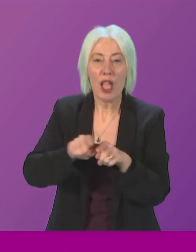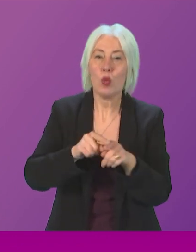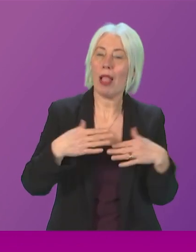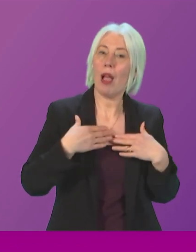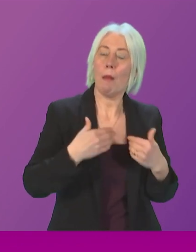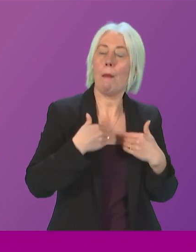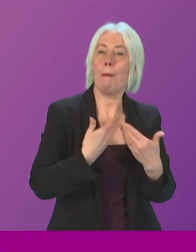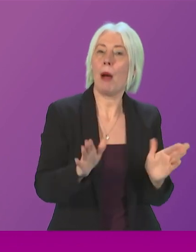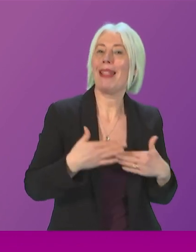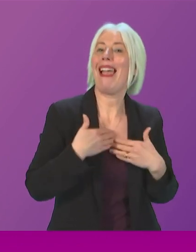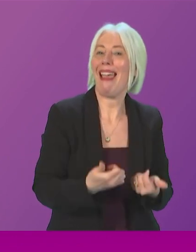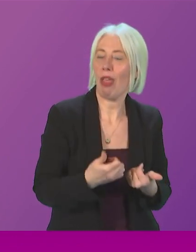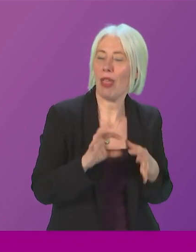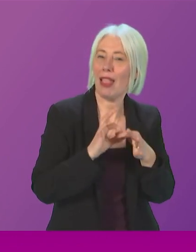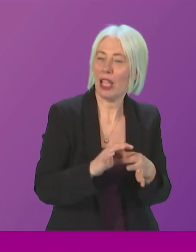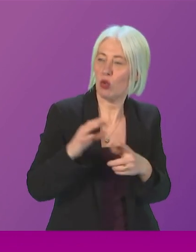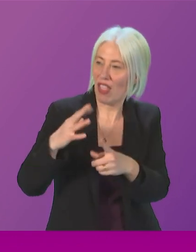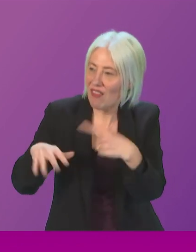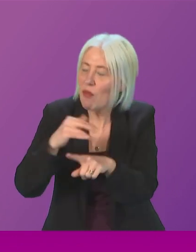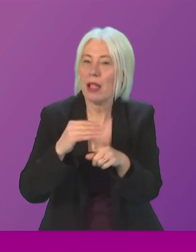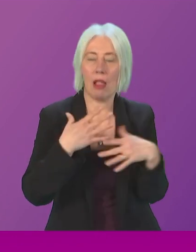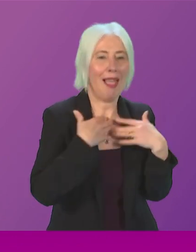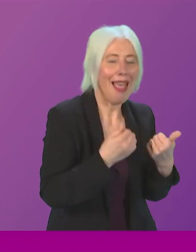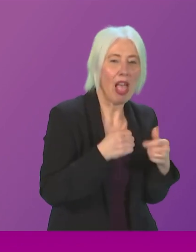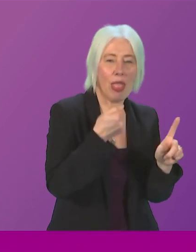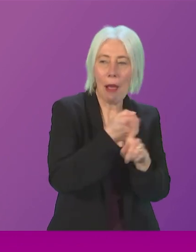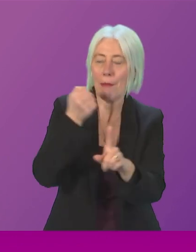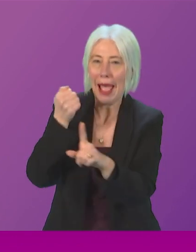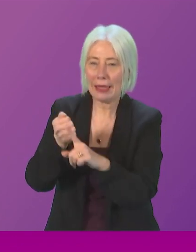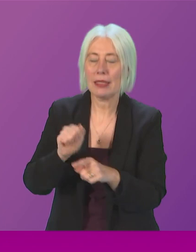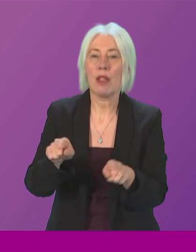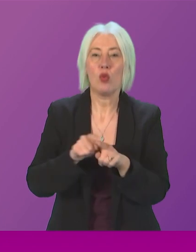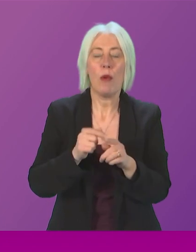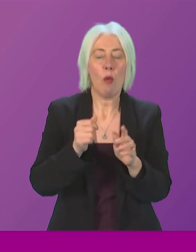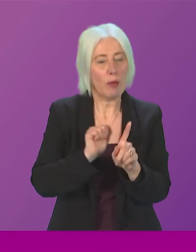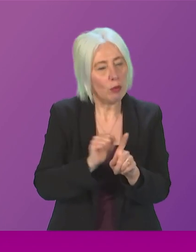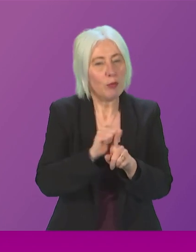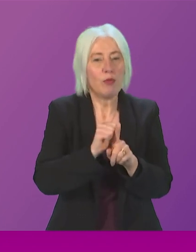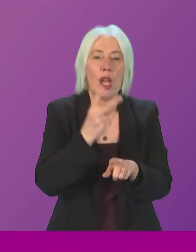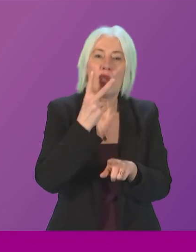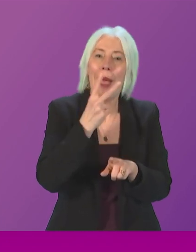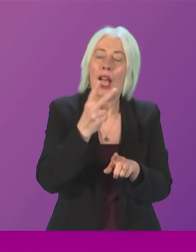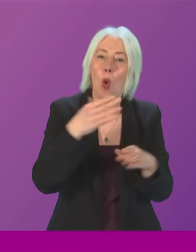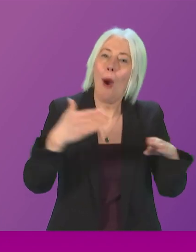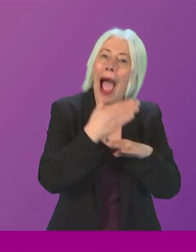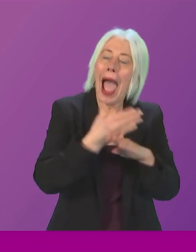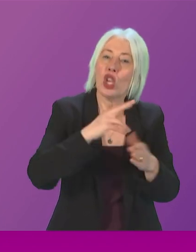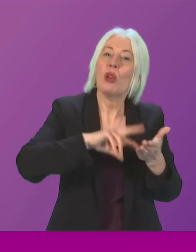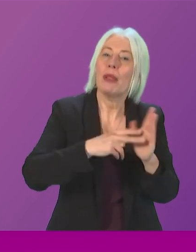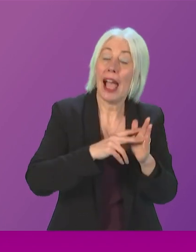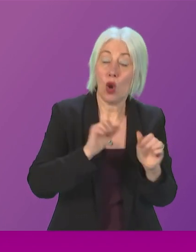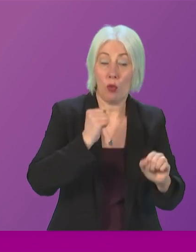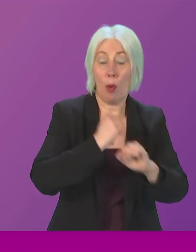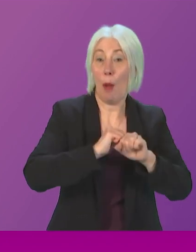part of the review of the environmental impacts and in our refreshed tobacco action plan which will be published in autumn later this year